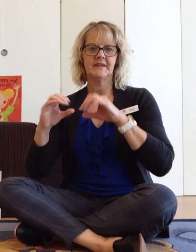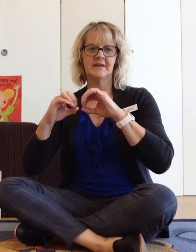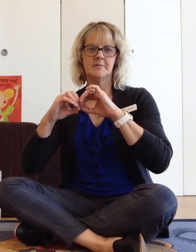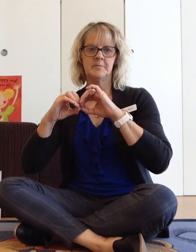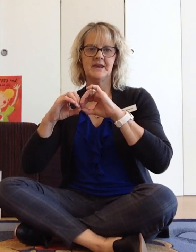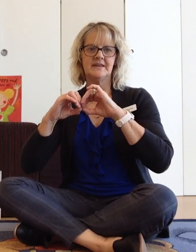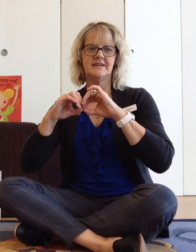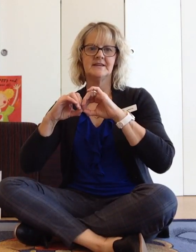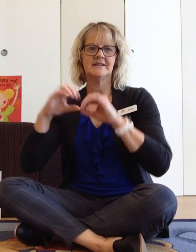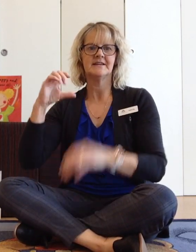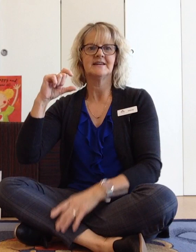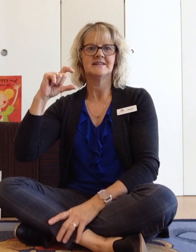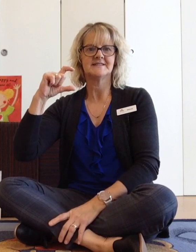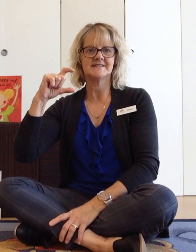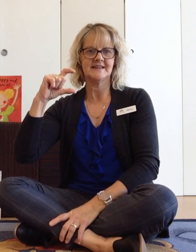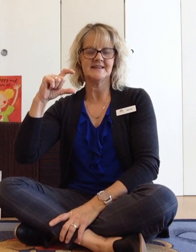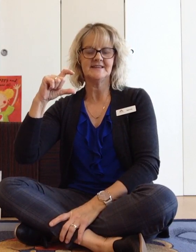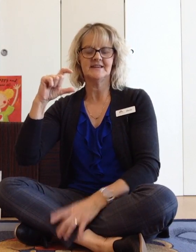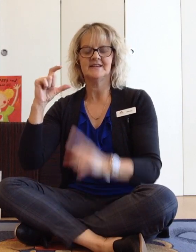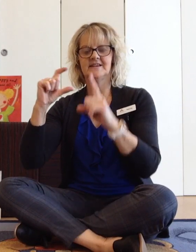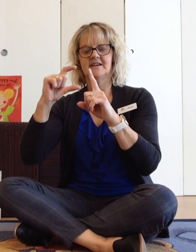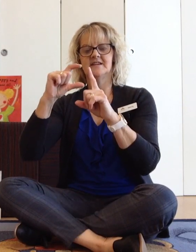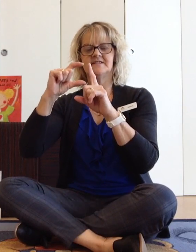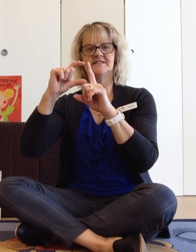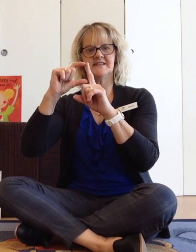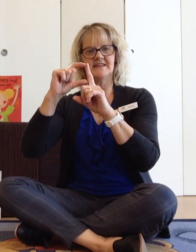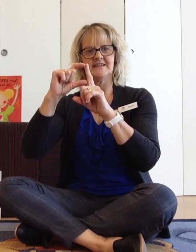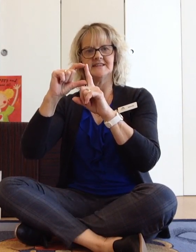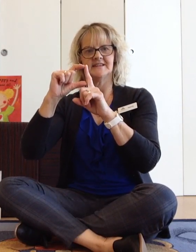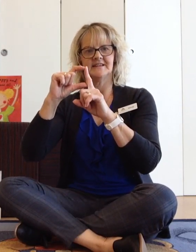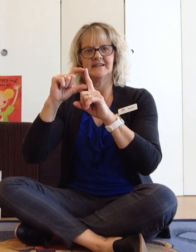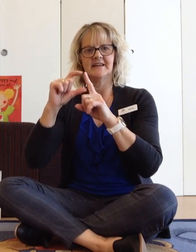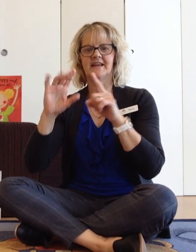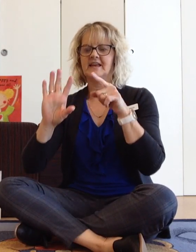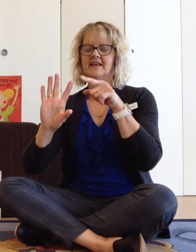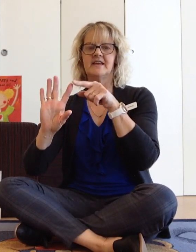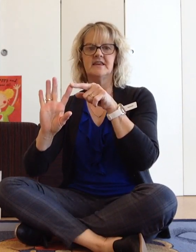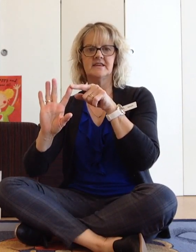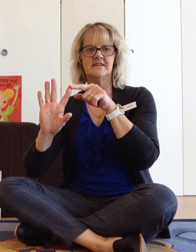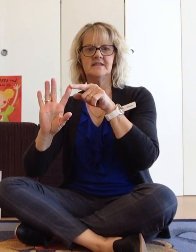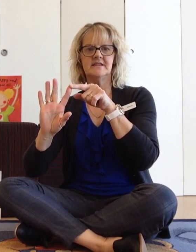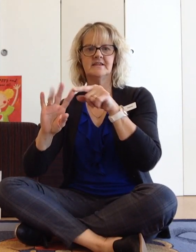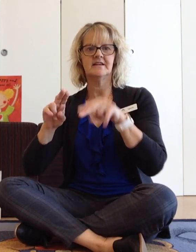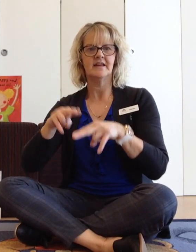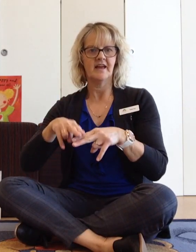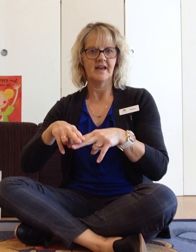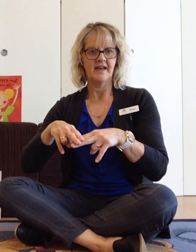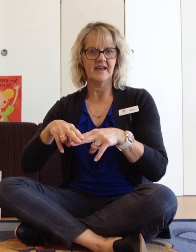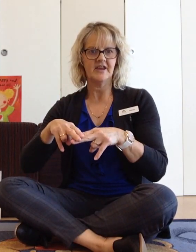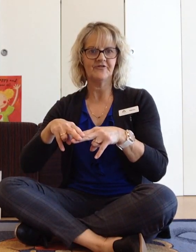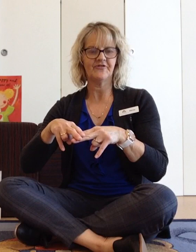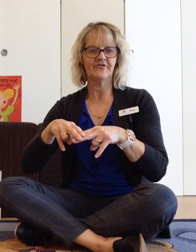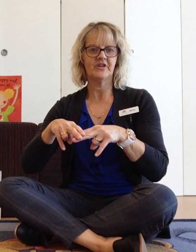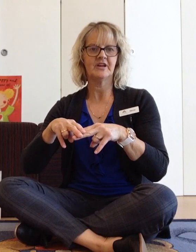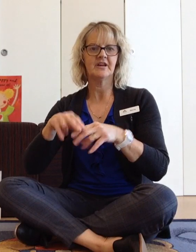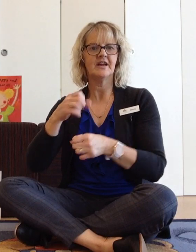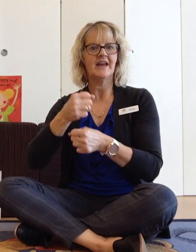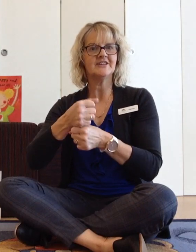B, C, D, E, F and